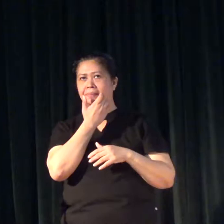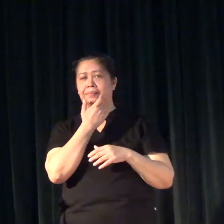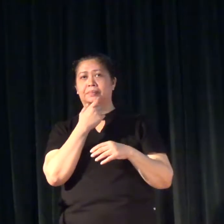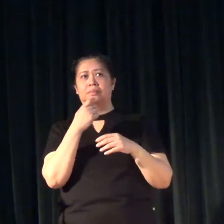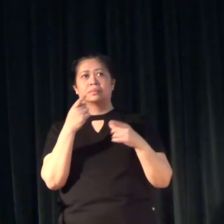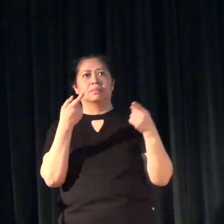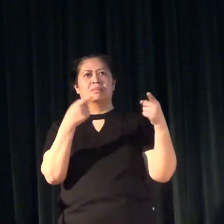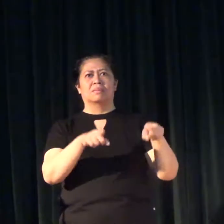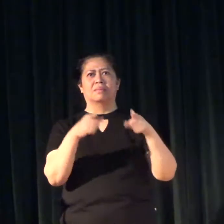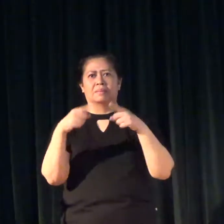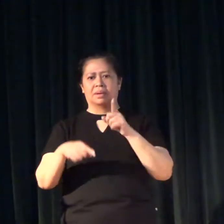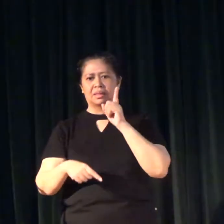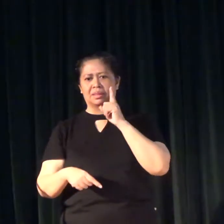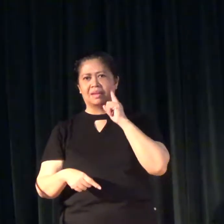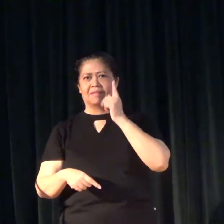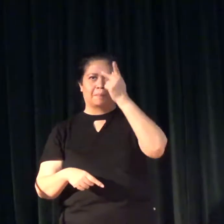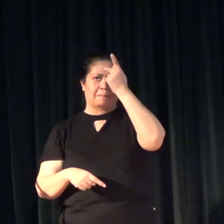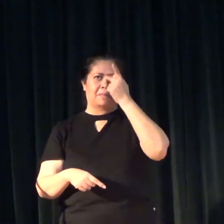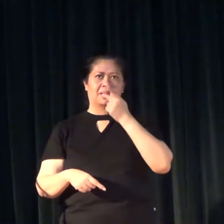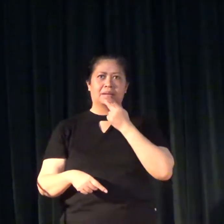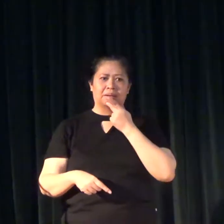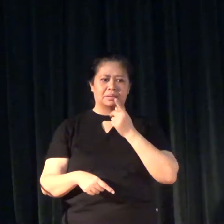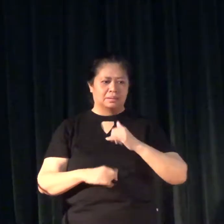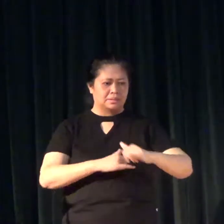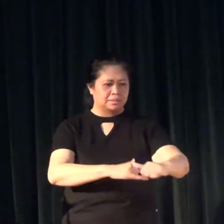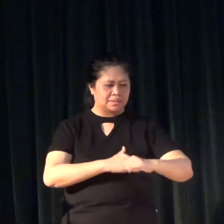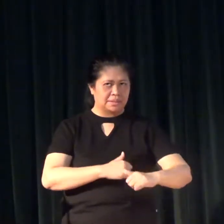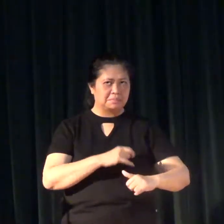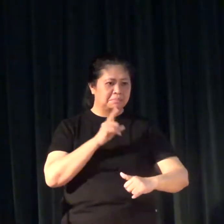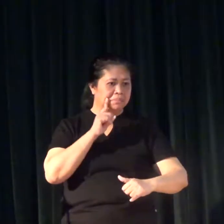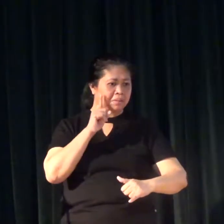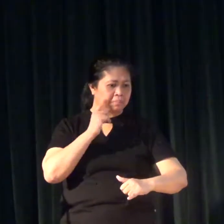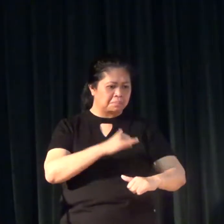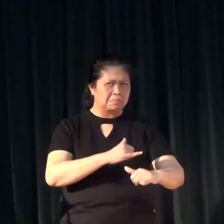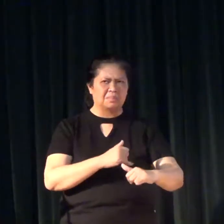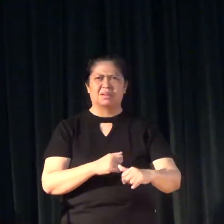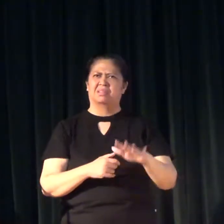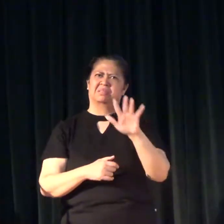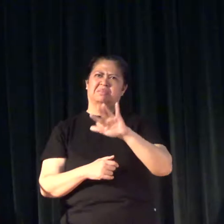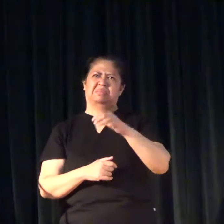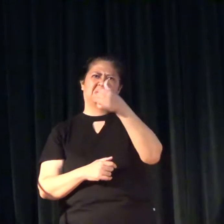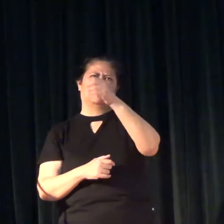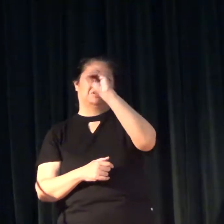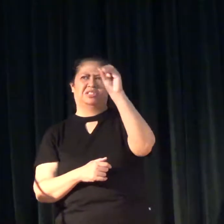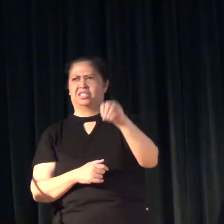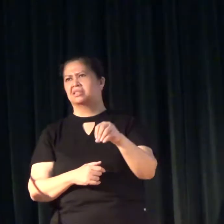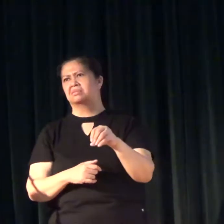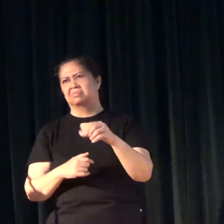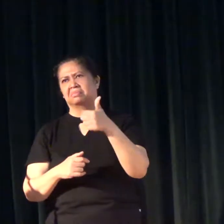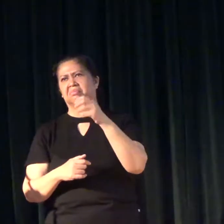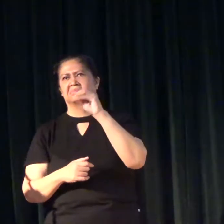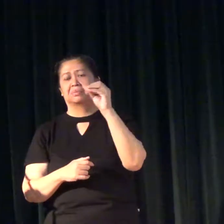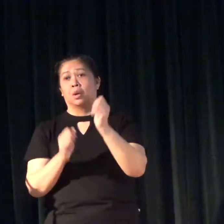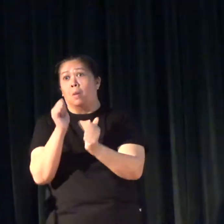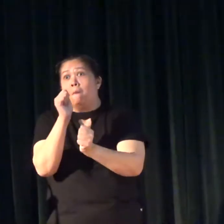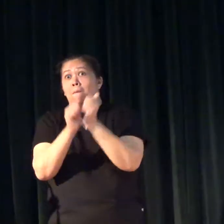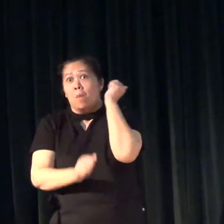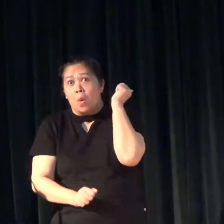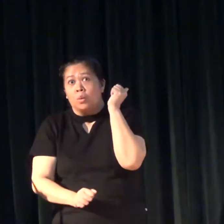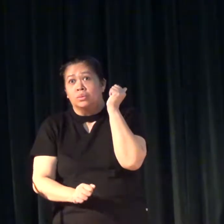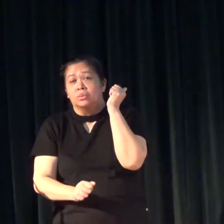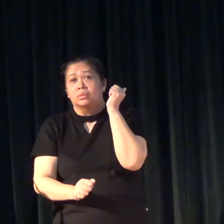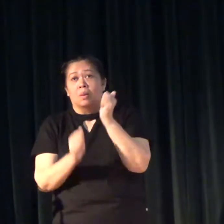the incidence of having deaf parents and deaf children will be around 10%. Most